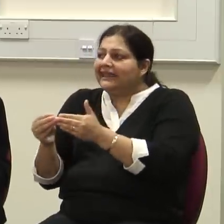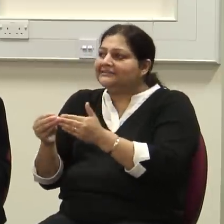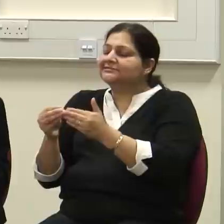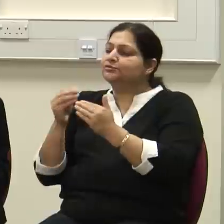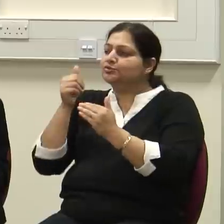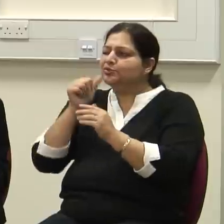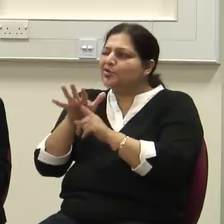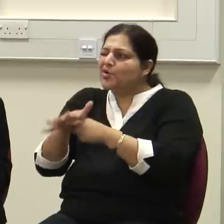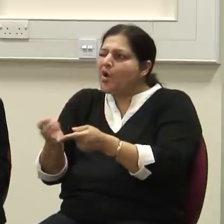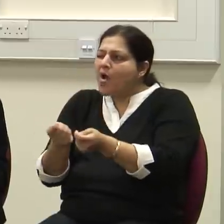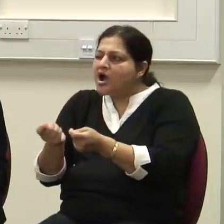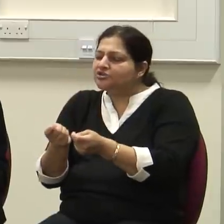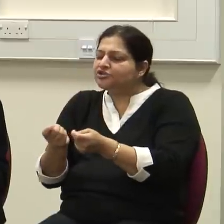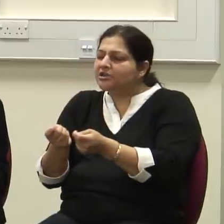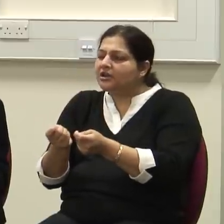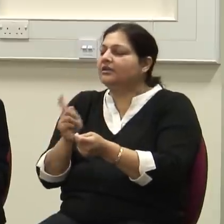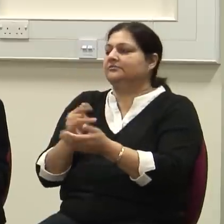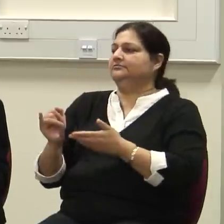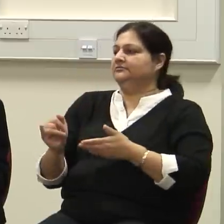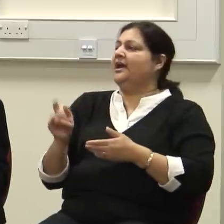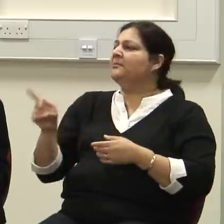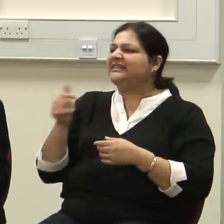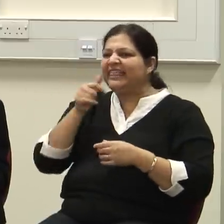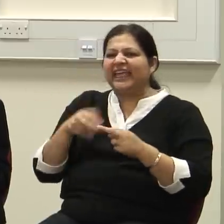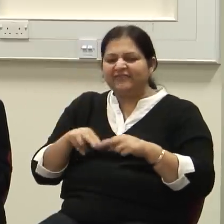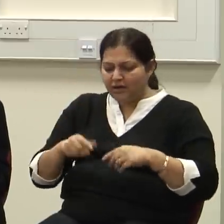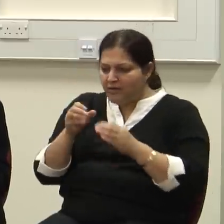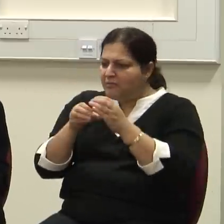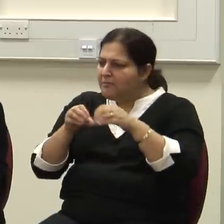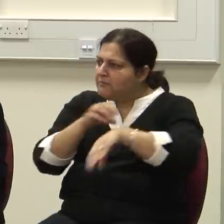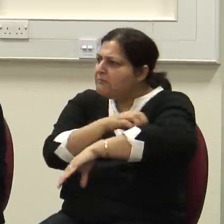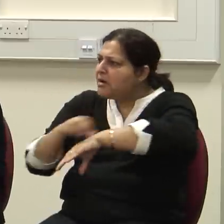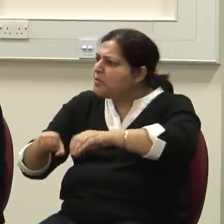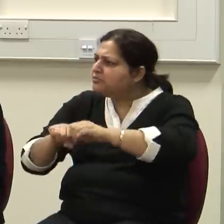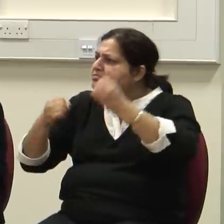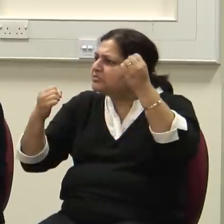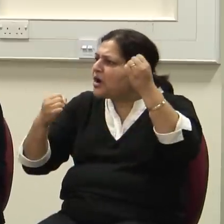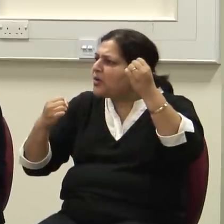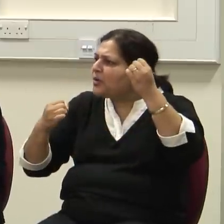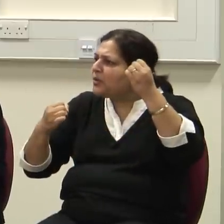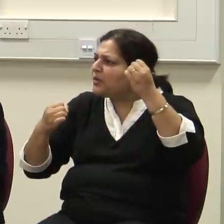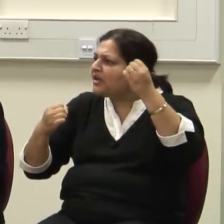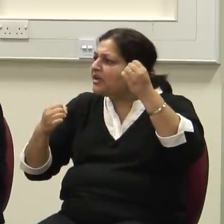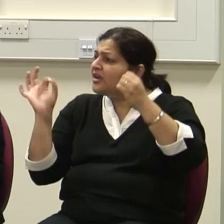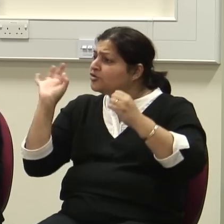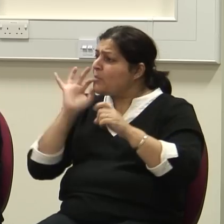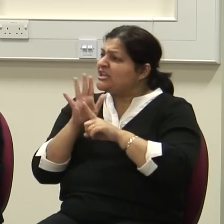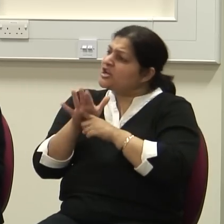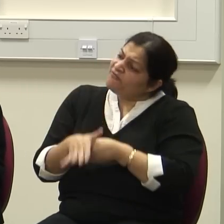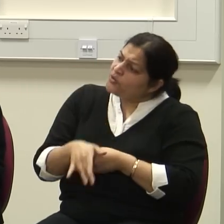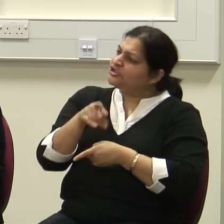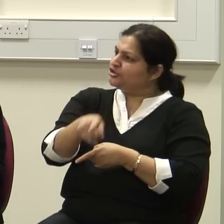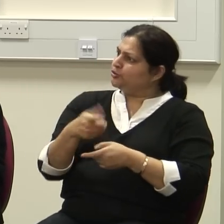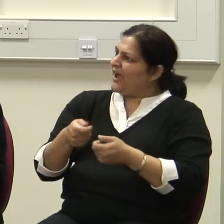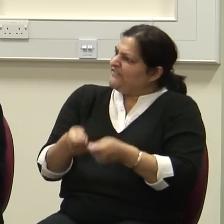Orthopedic surgeons don't coerce anyone to have their ankle set. If you break your ankle, you can go home and have it broken for the rest of your life. Nobody will come